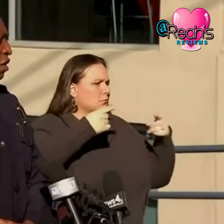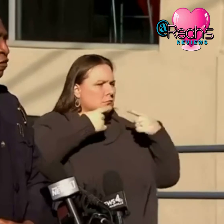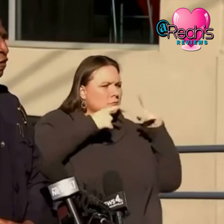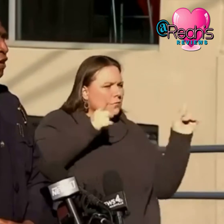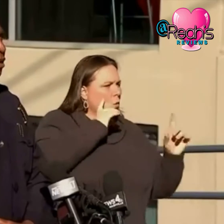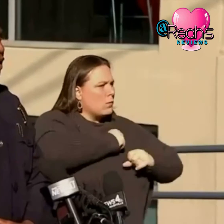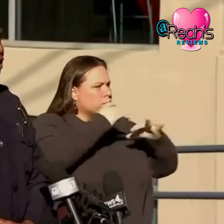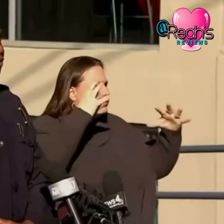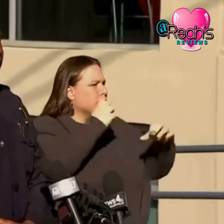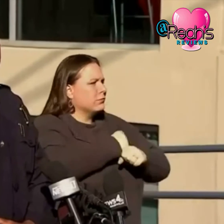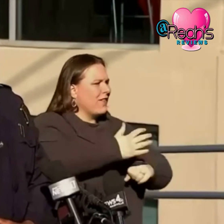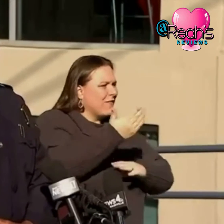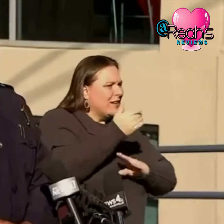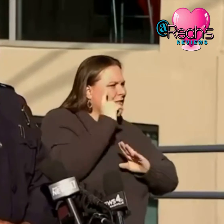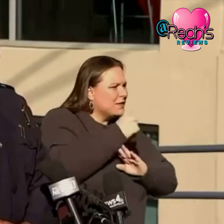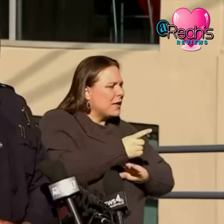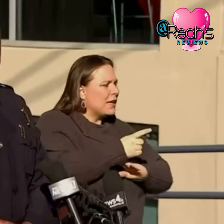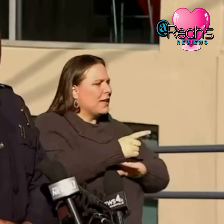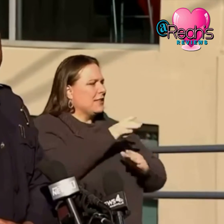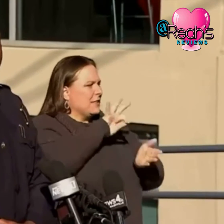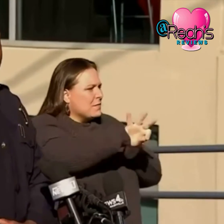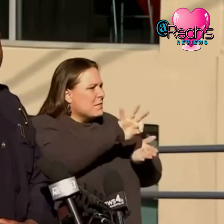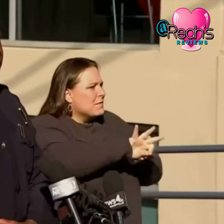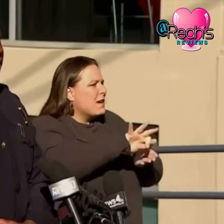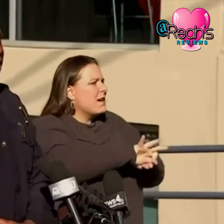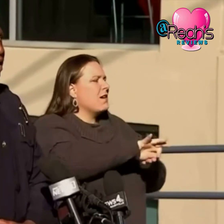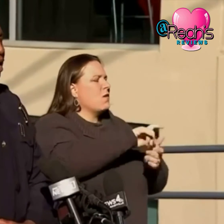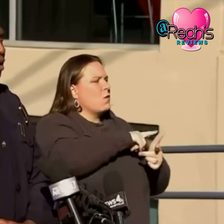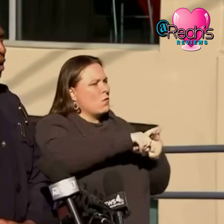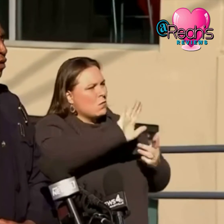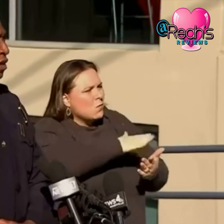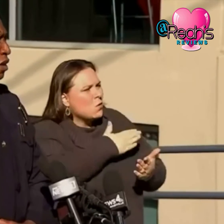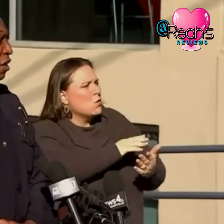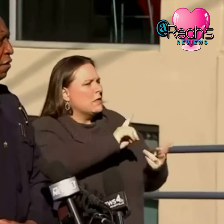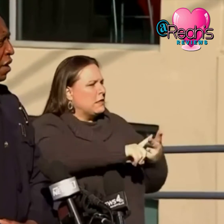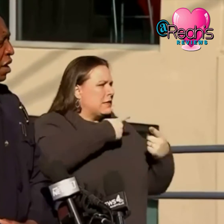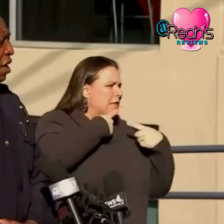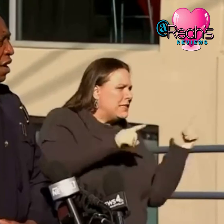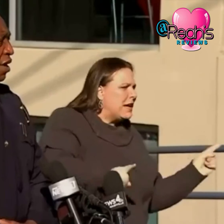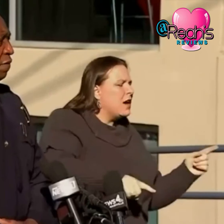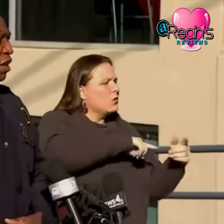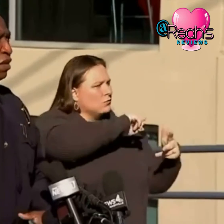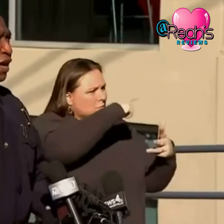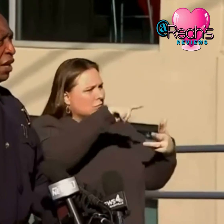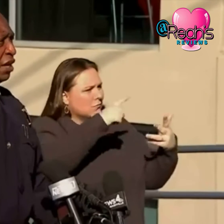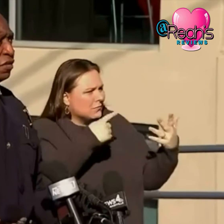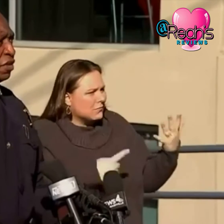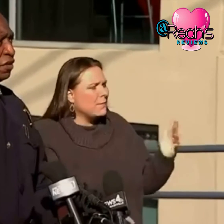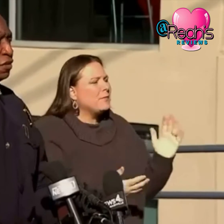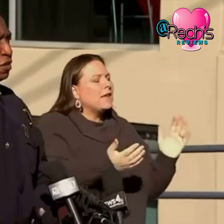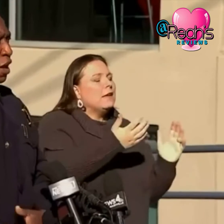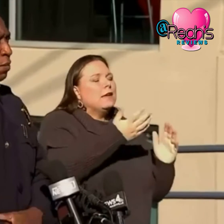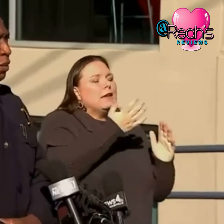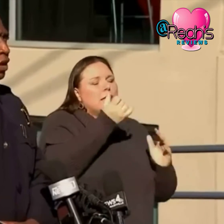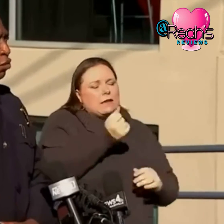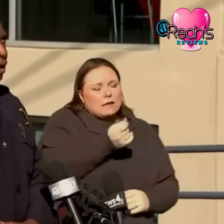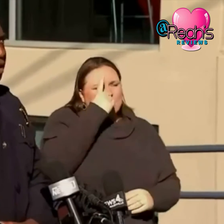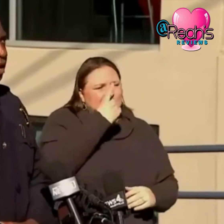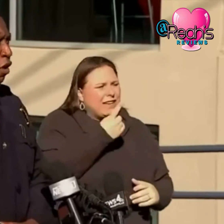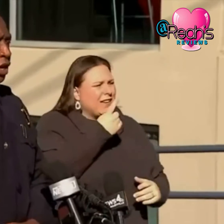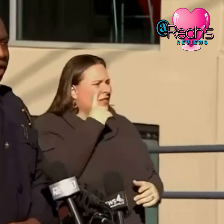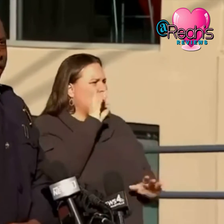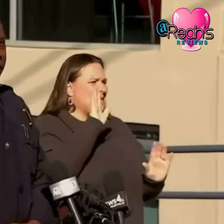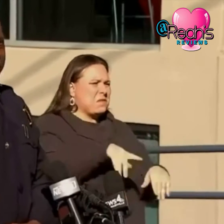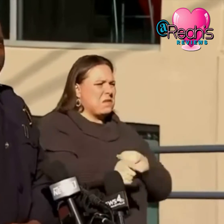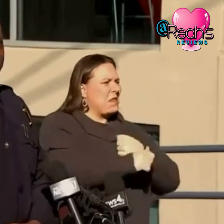detonate within 15 minutes a countdown would go music would play and instead of uh taking it as just maybe a